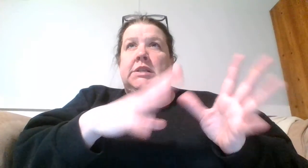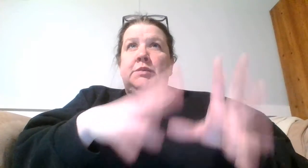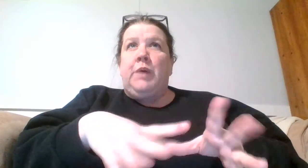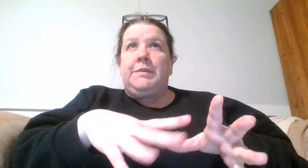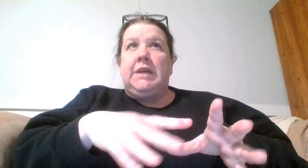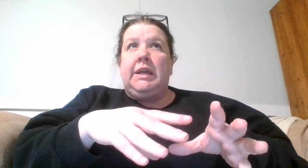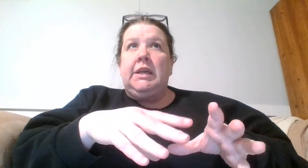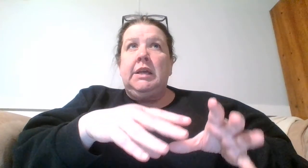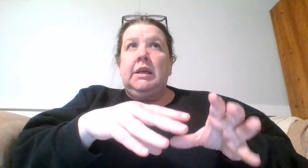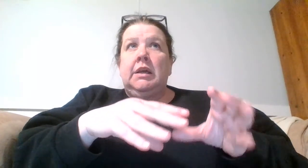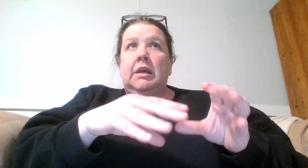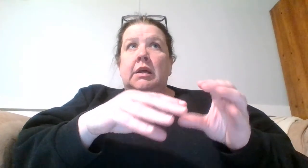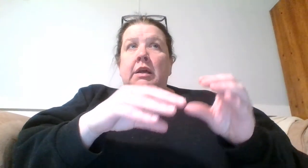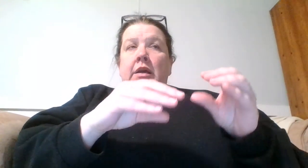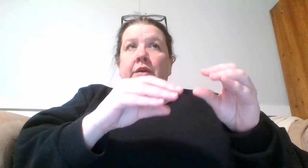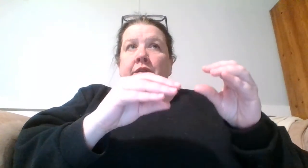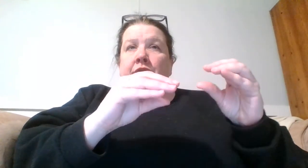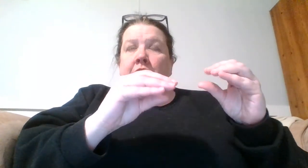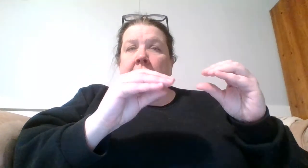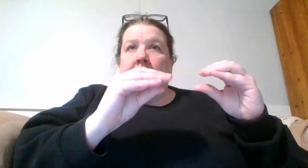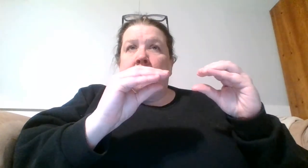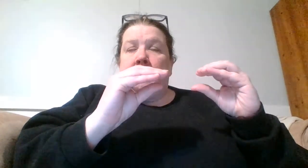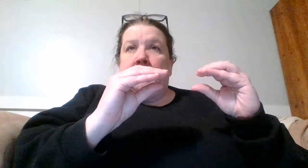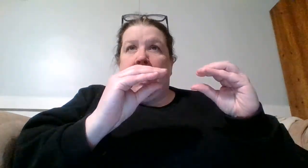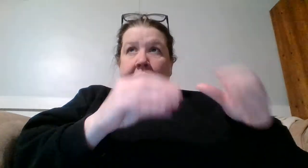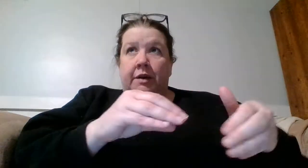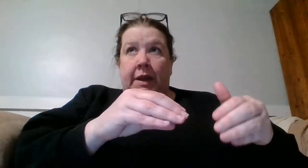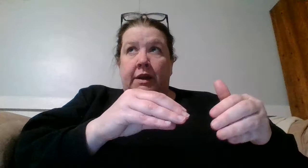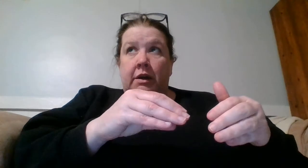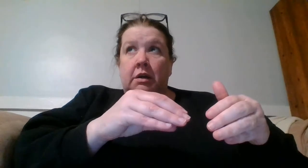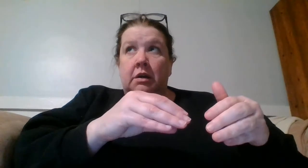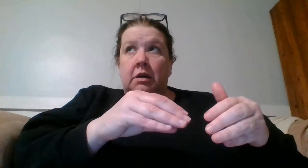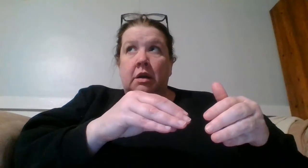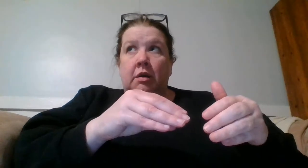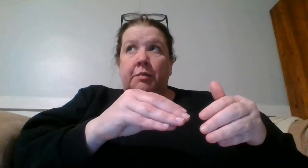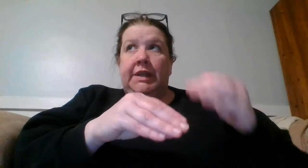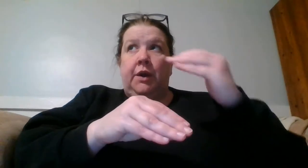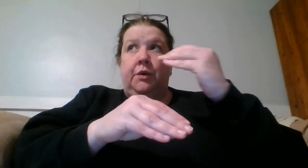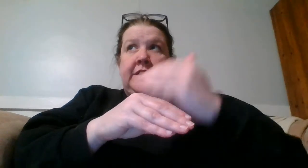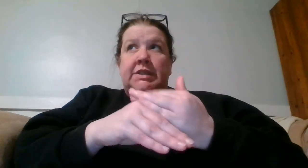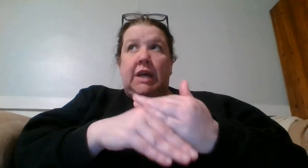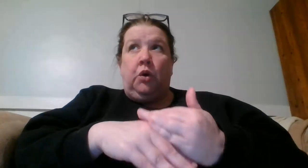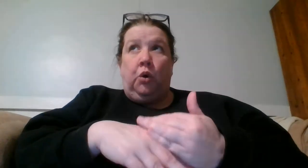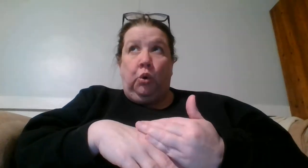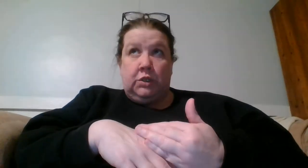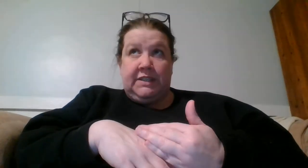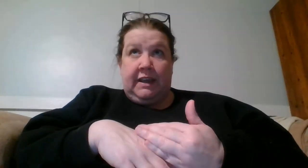to this website for the pattern maker but they only sell wholesale